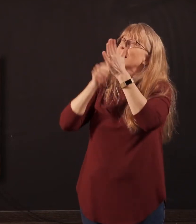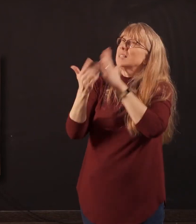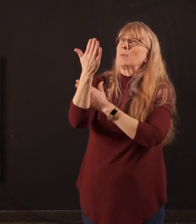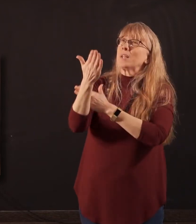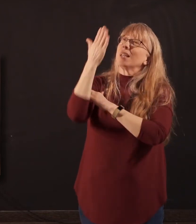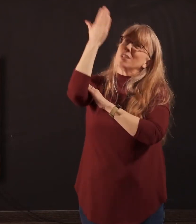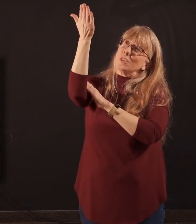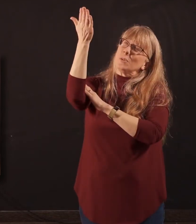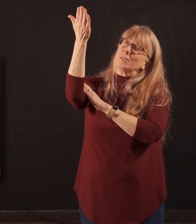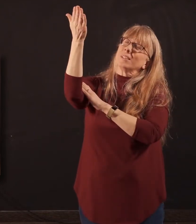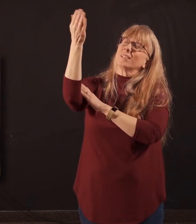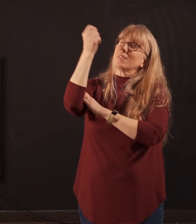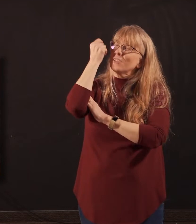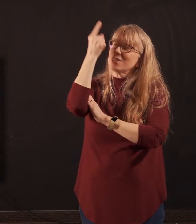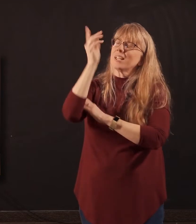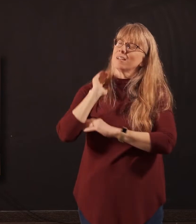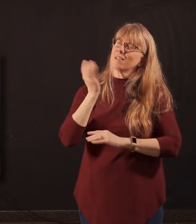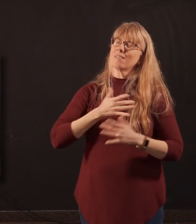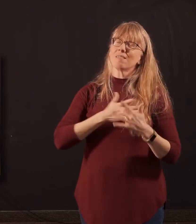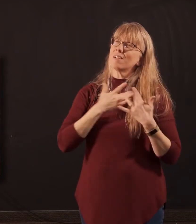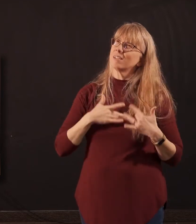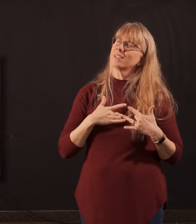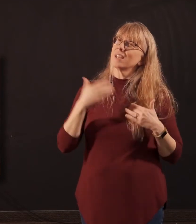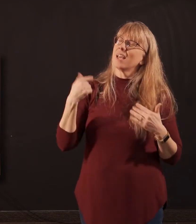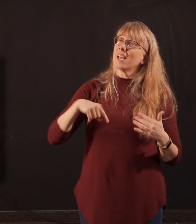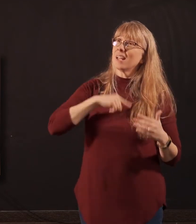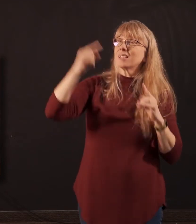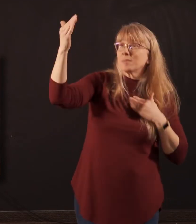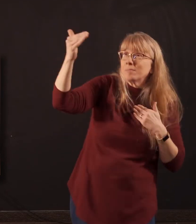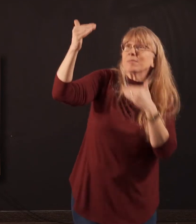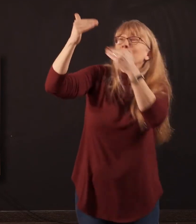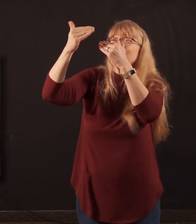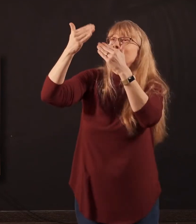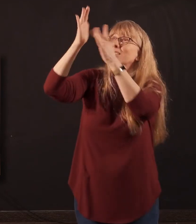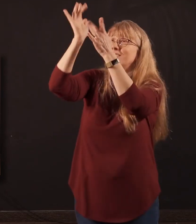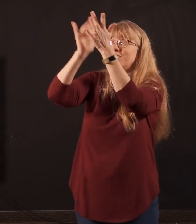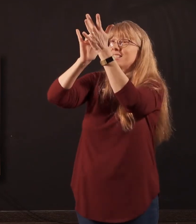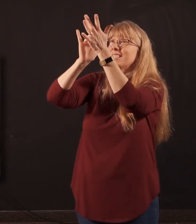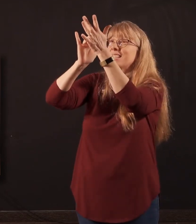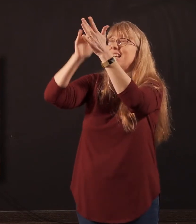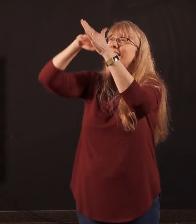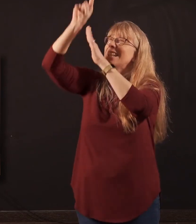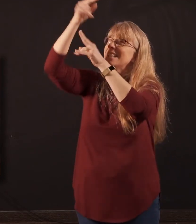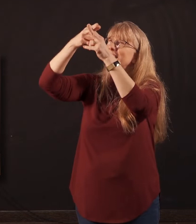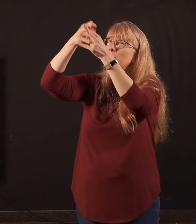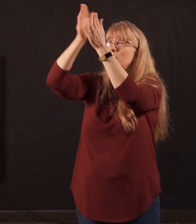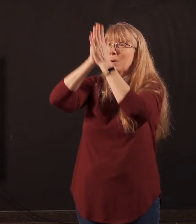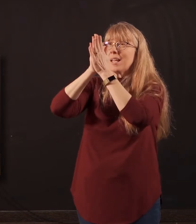would enlighten the eyes of our hearts and draw us ever closer to Jesus. For it's in his name that we pray. Amen.